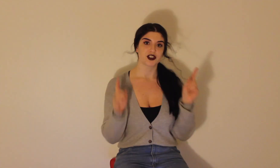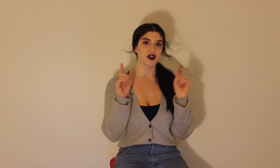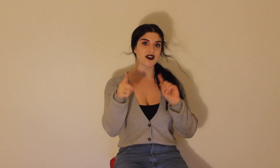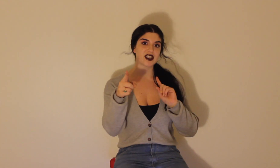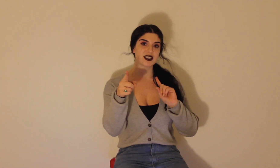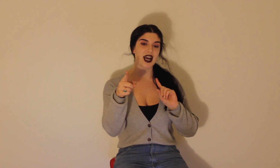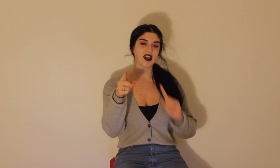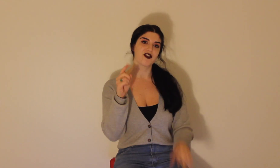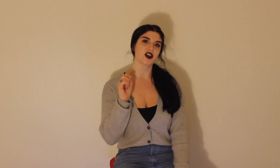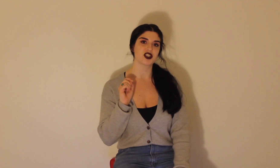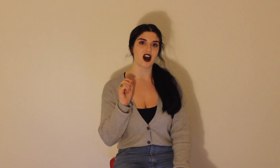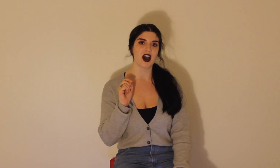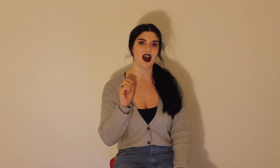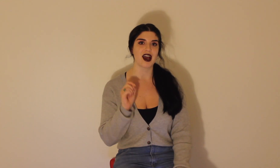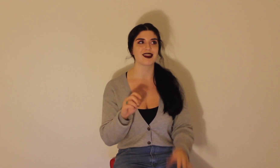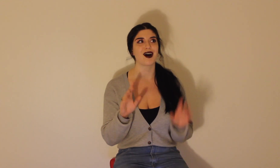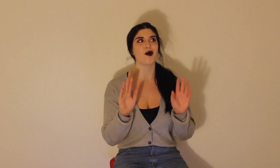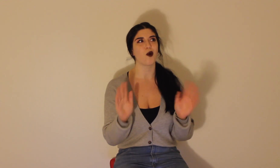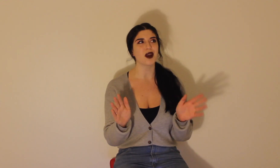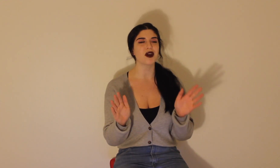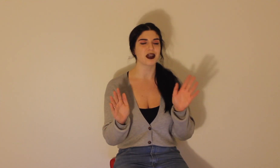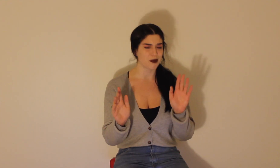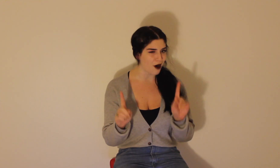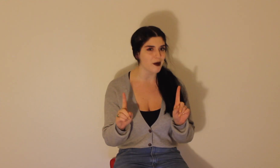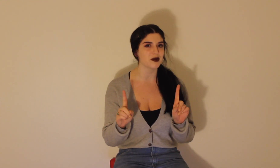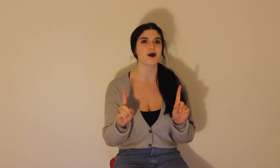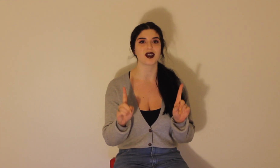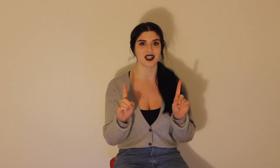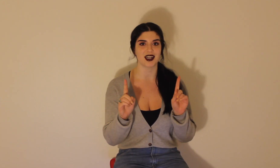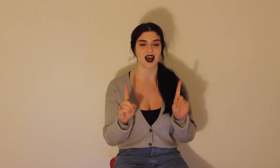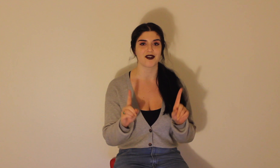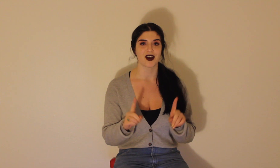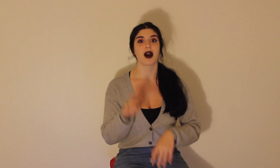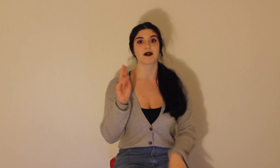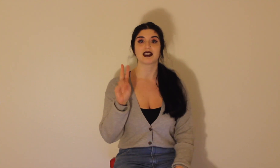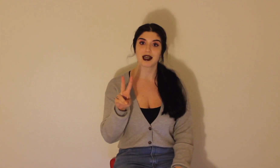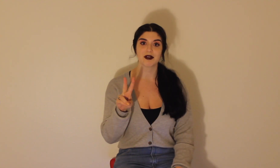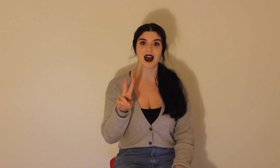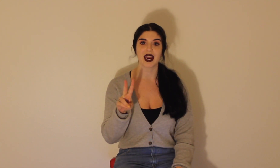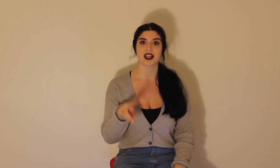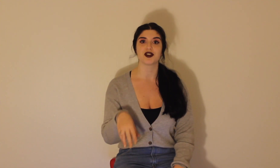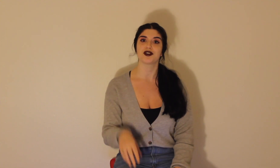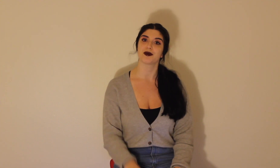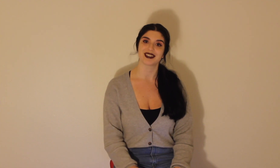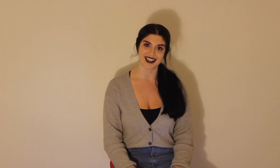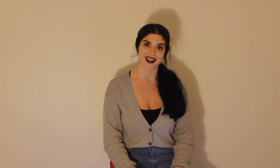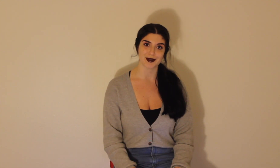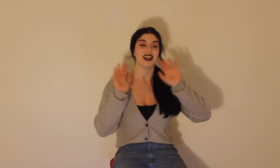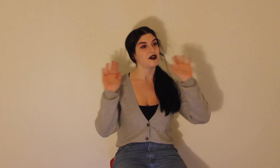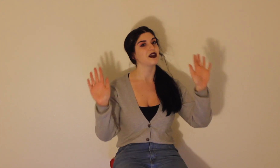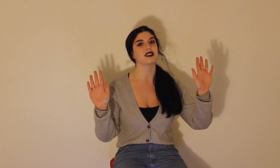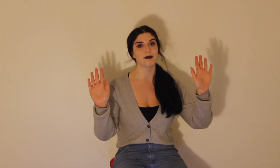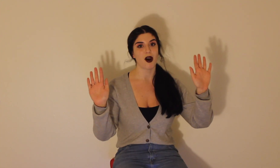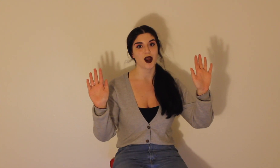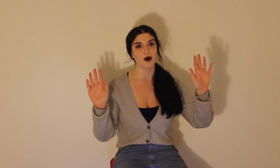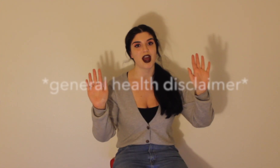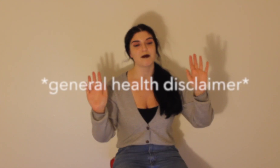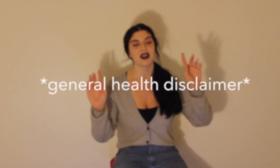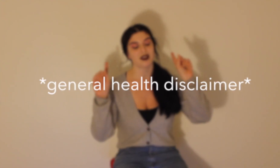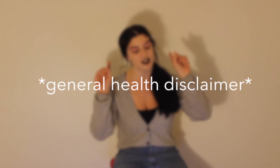So to give this diet a fair shot, I thought one week probably wasn't enough, so I'm going to double that and do two instead. Now here's the part where I make the